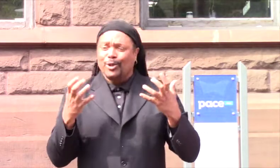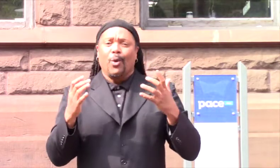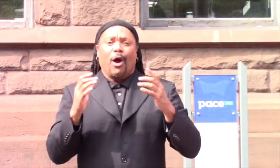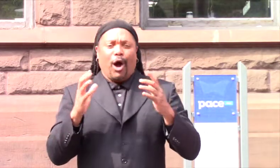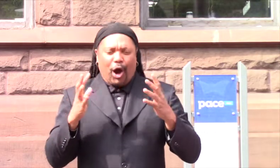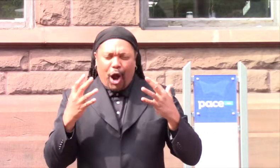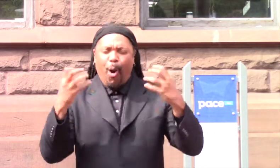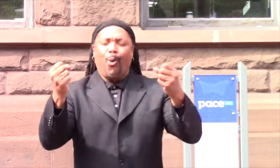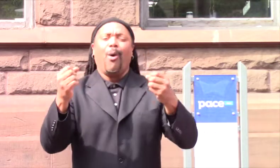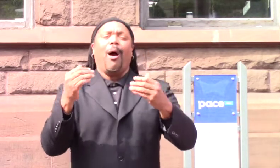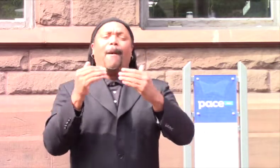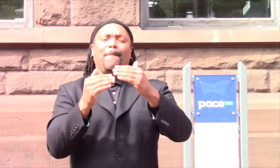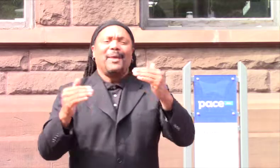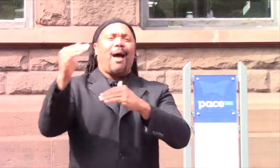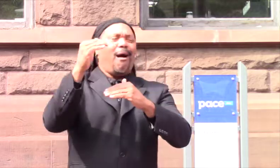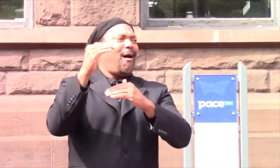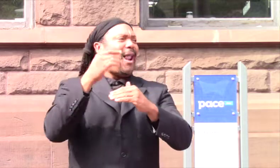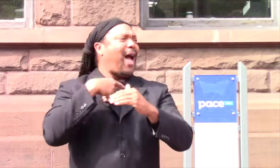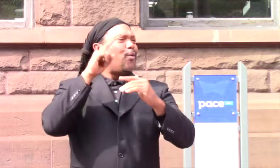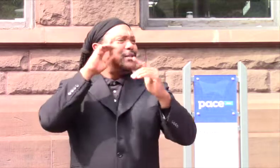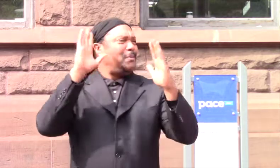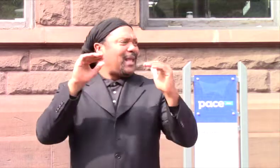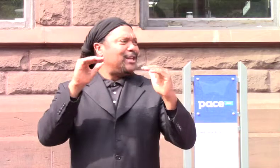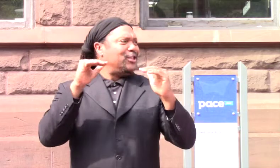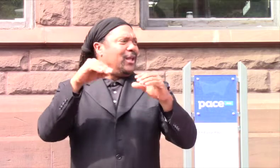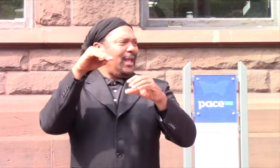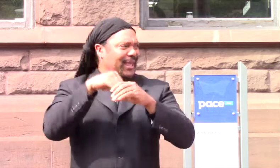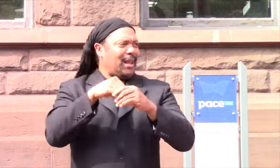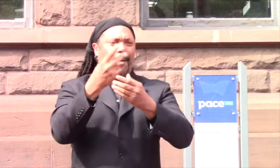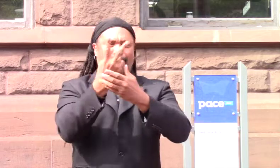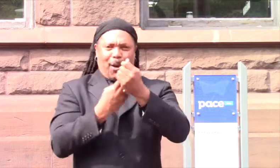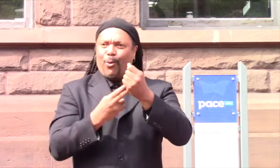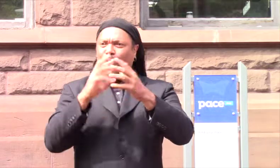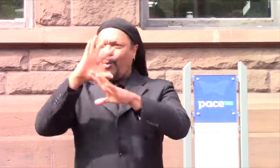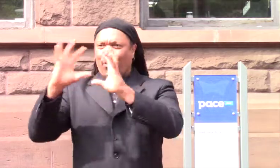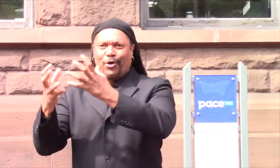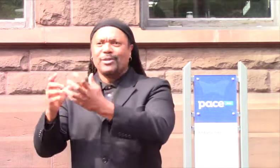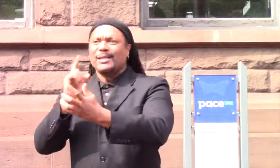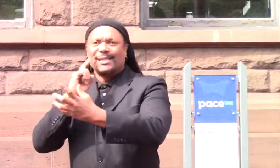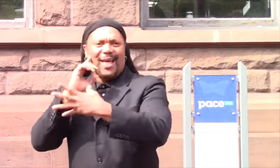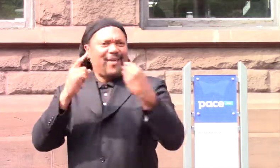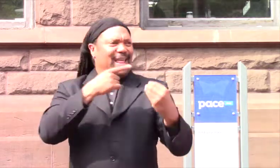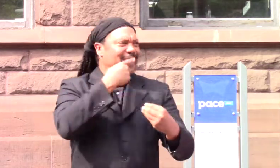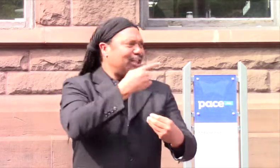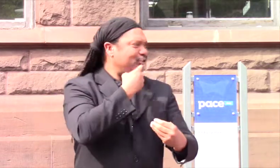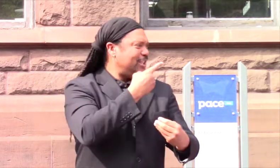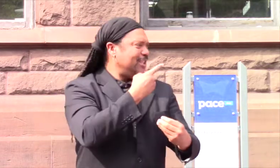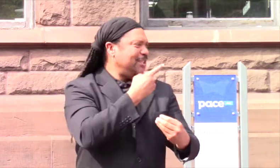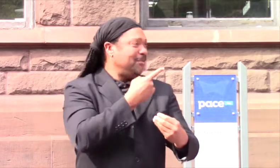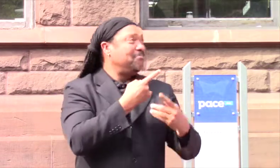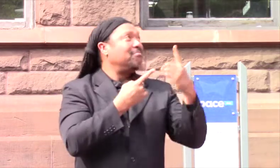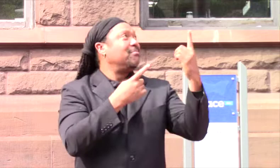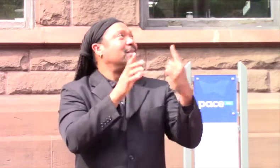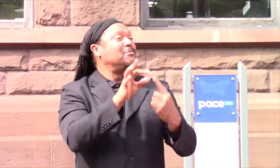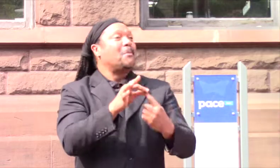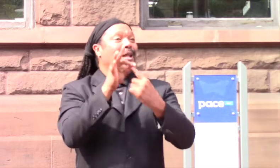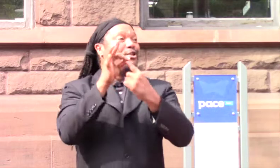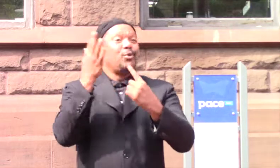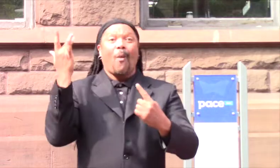And we want to grasp that advancement and to hope that both communities in the deaf and hearing communities